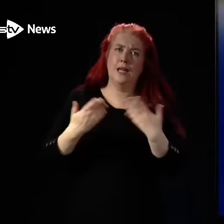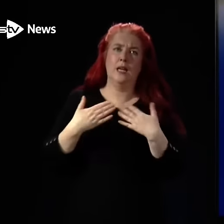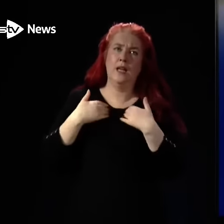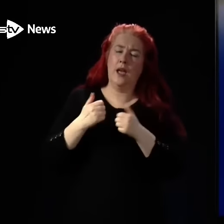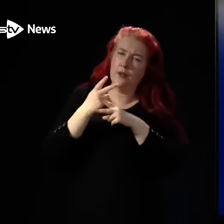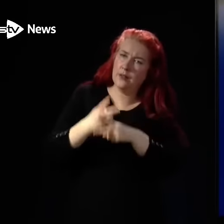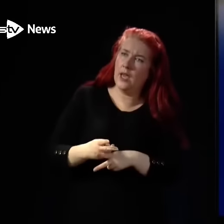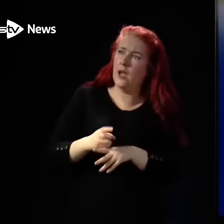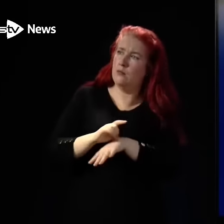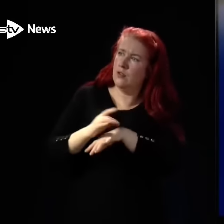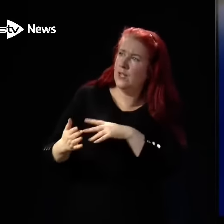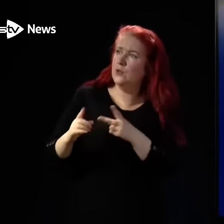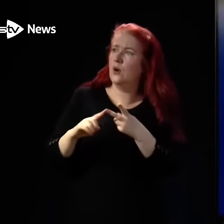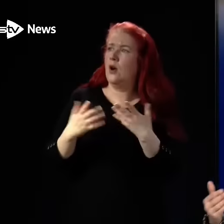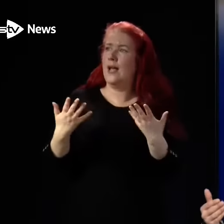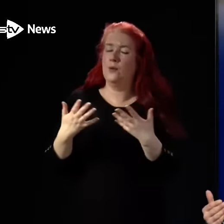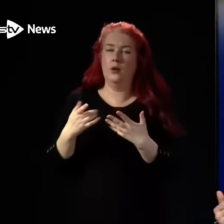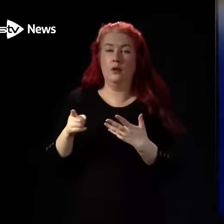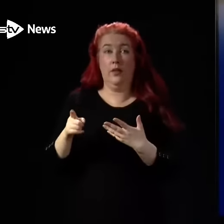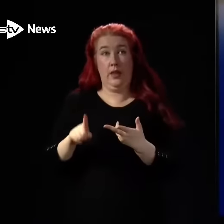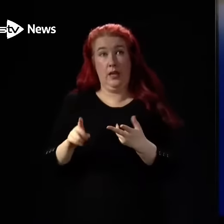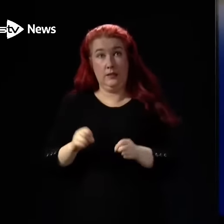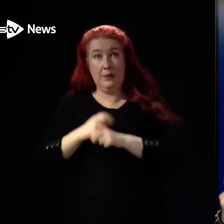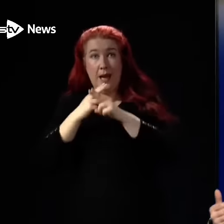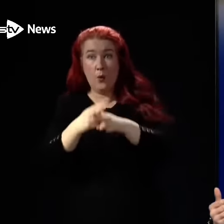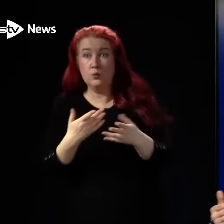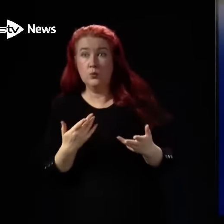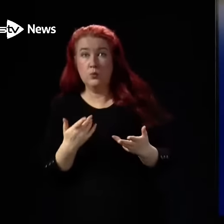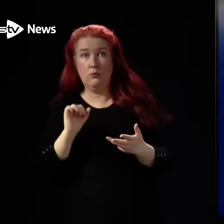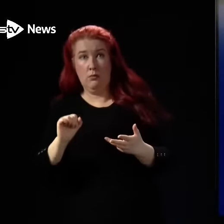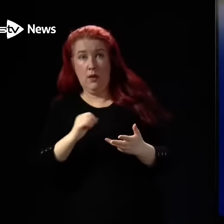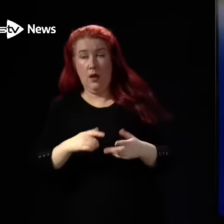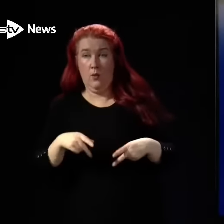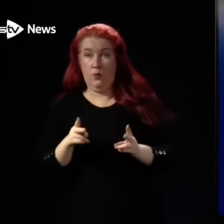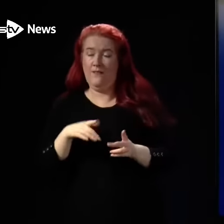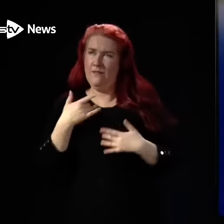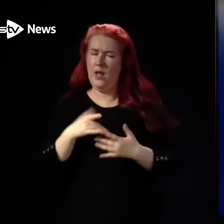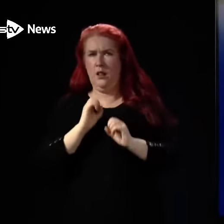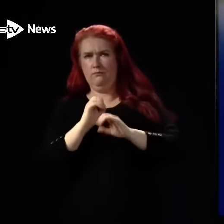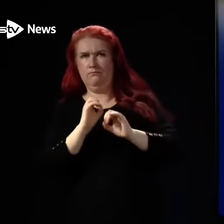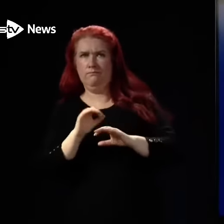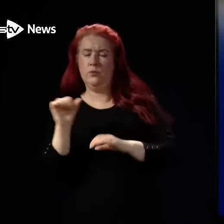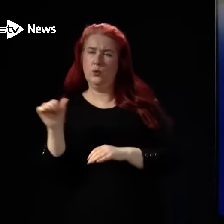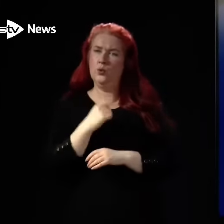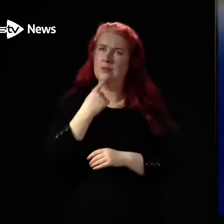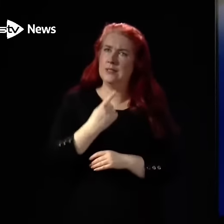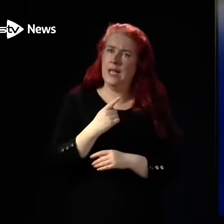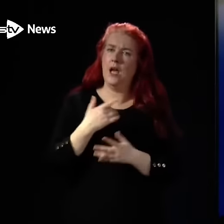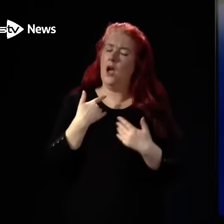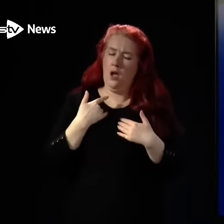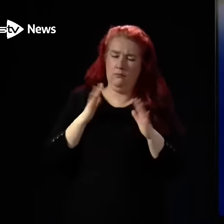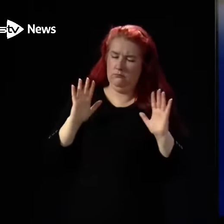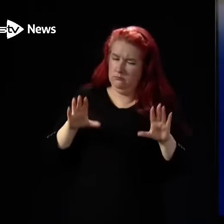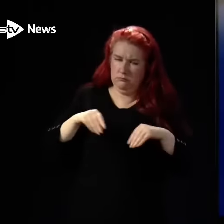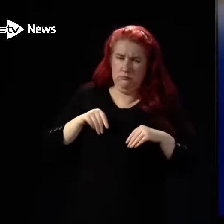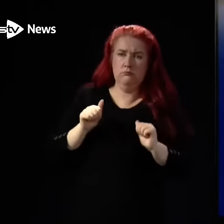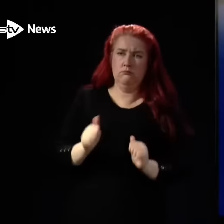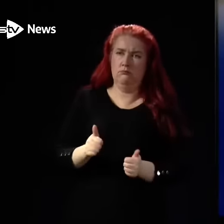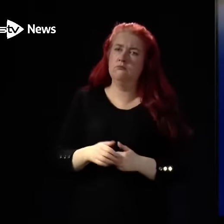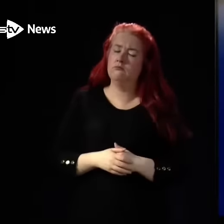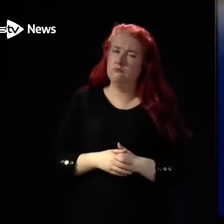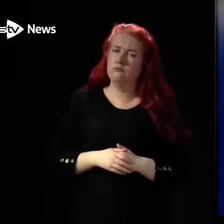organisation representing them for speaking up in the way that they think is appropriate about the nature of the pressures being faced.